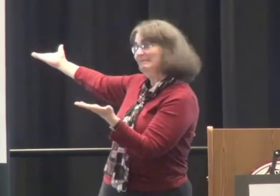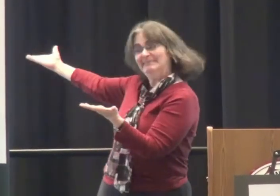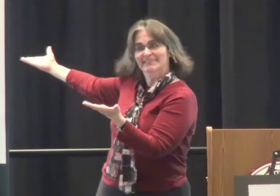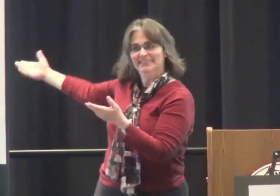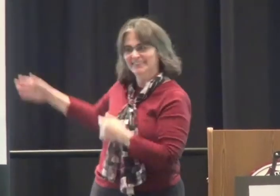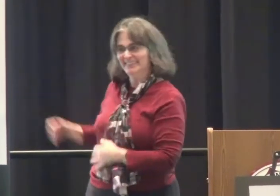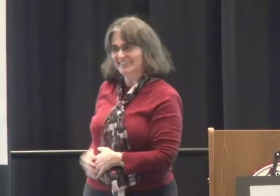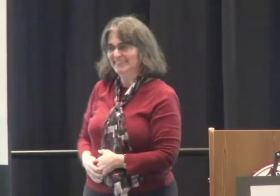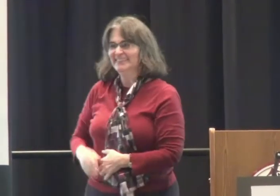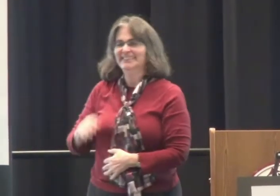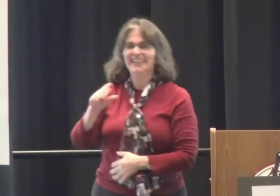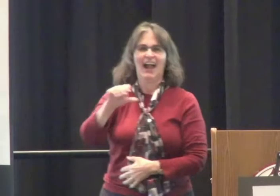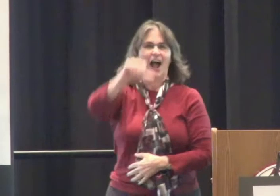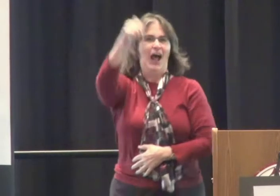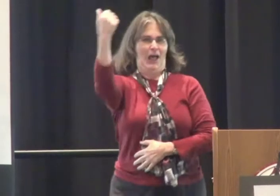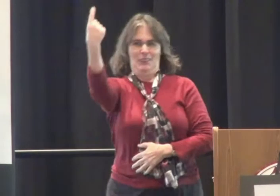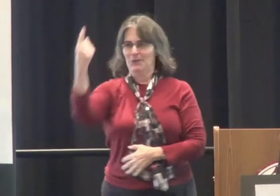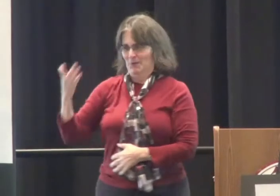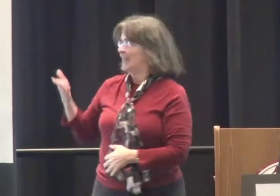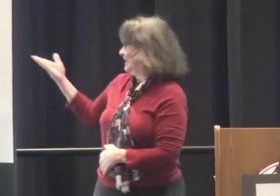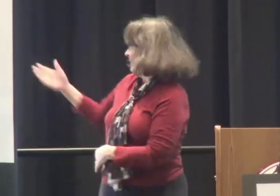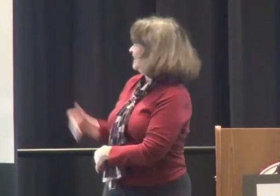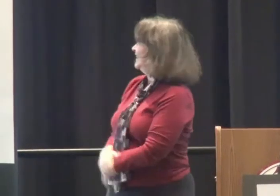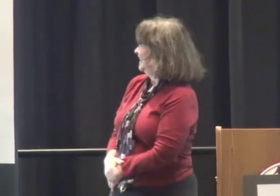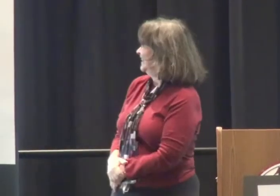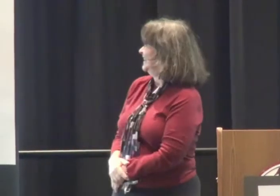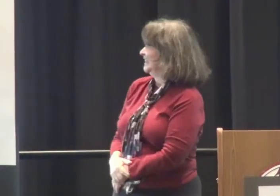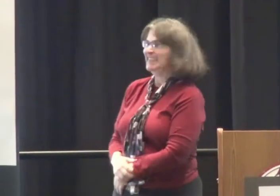-year teacher photos. Here's Roxanne's. And yet another one.